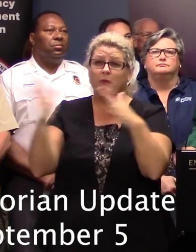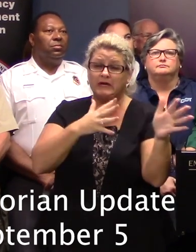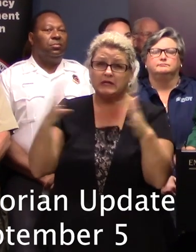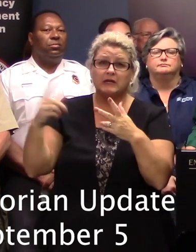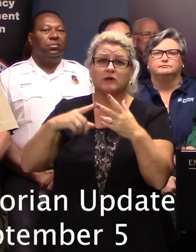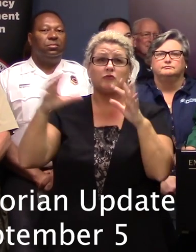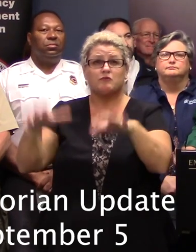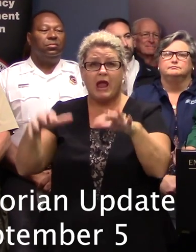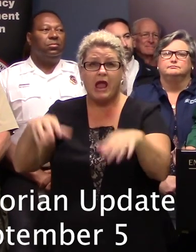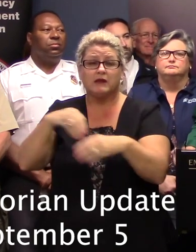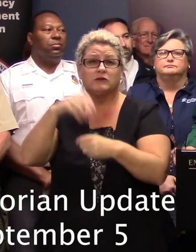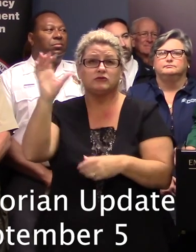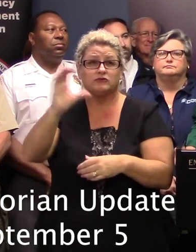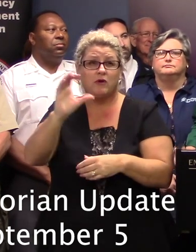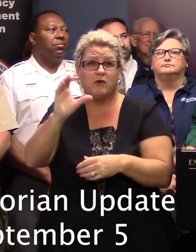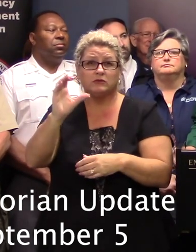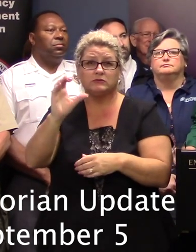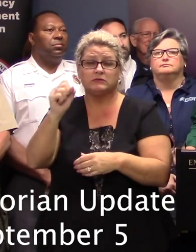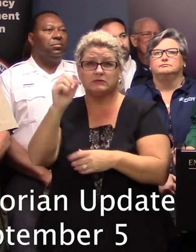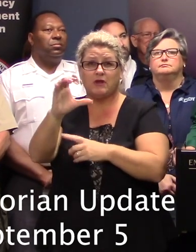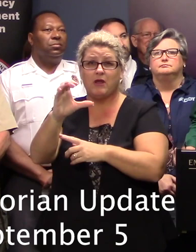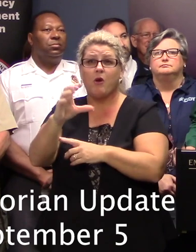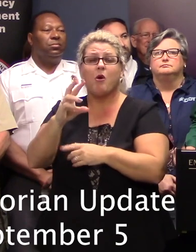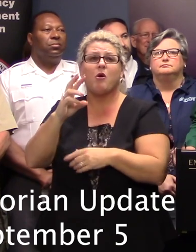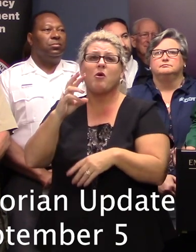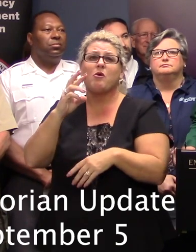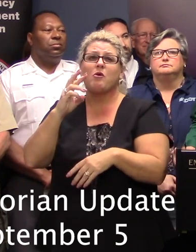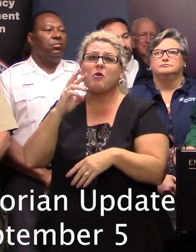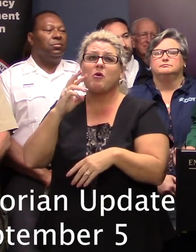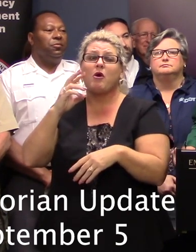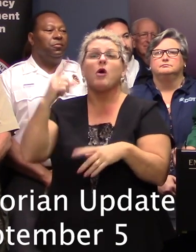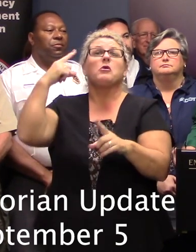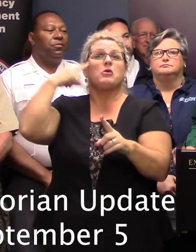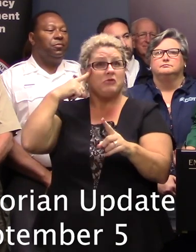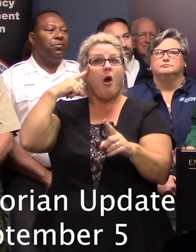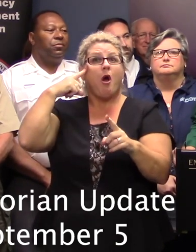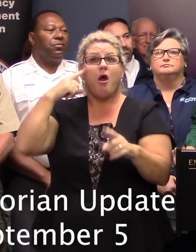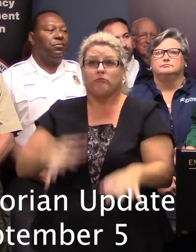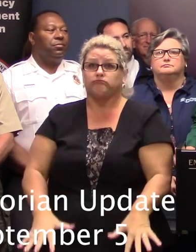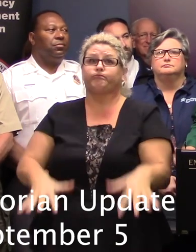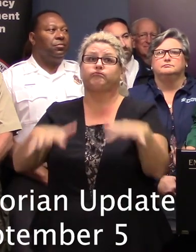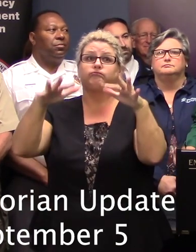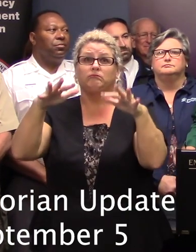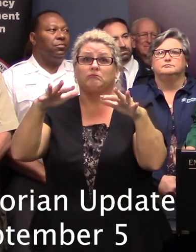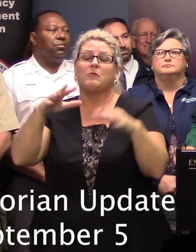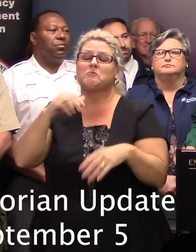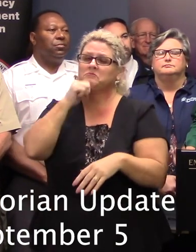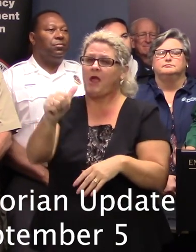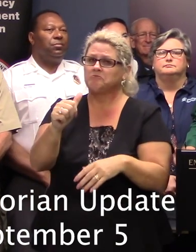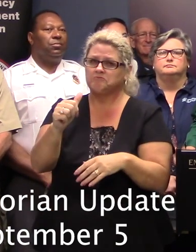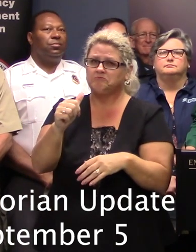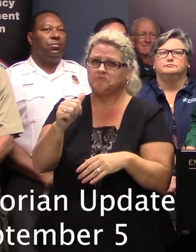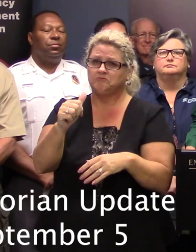in the Charleston area, the water did not get as deep as anticipated, although there's still plenty of it.